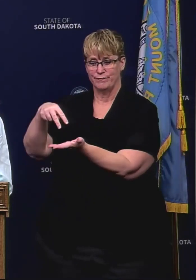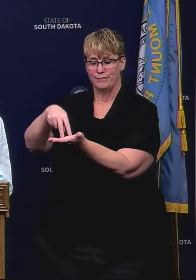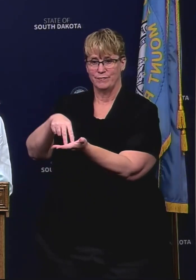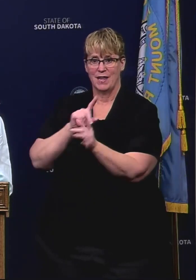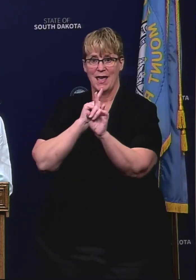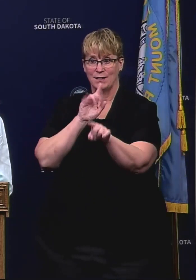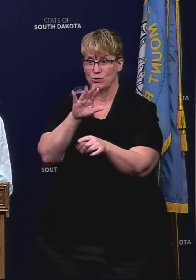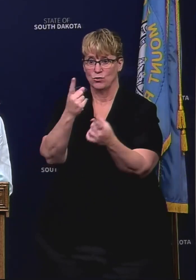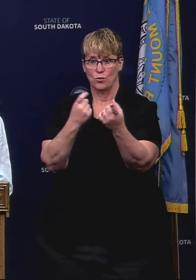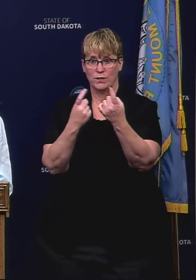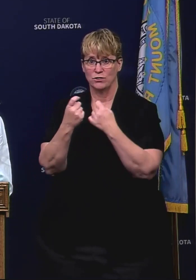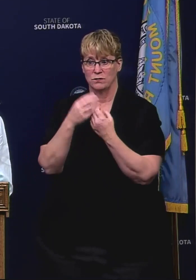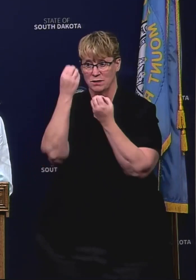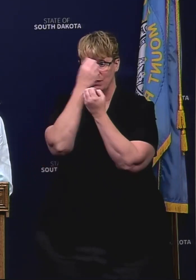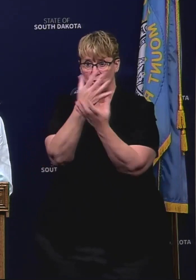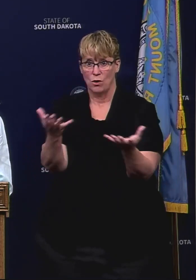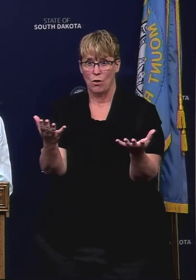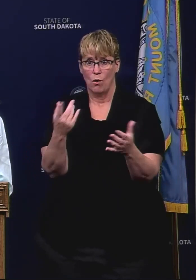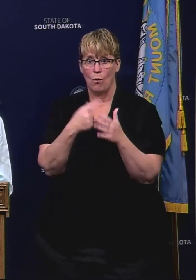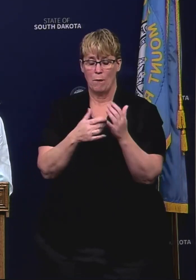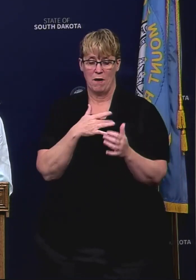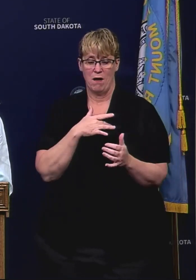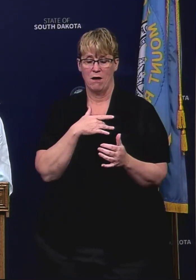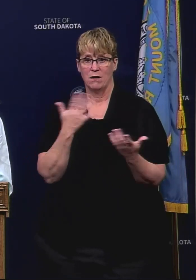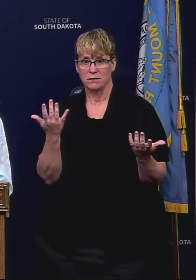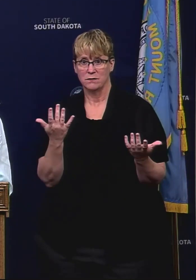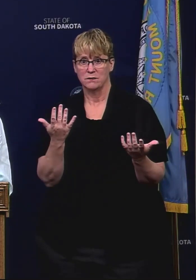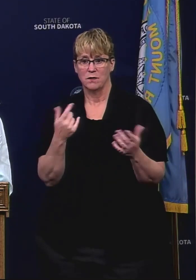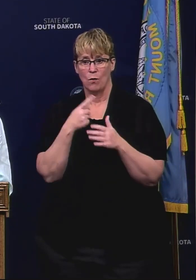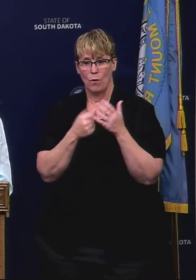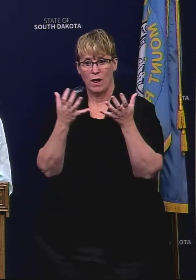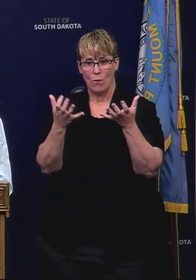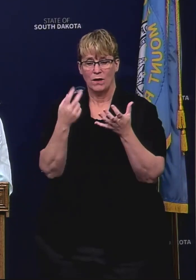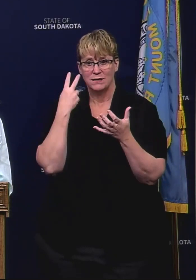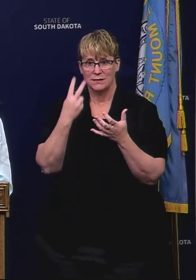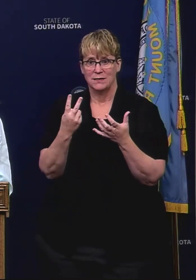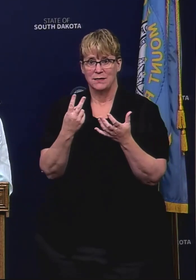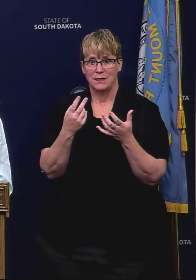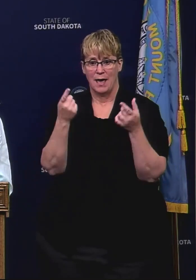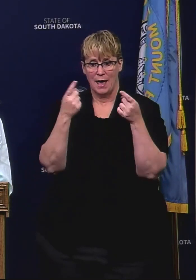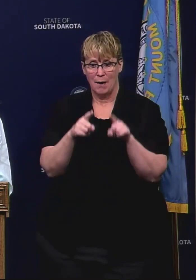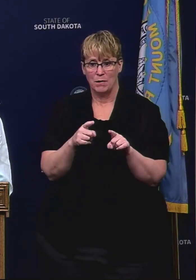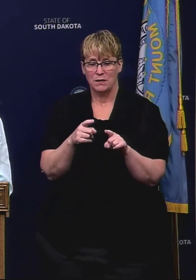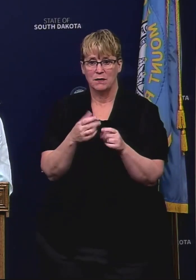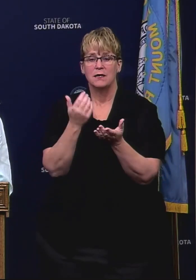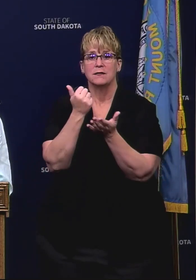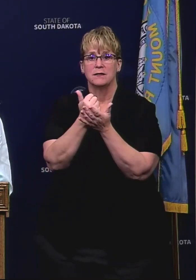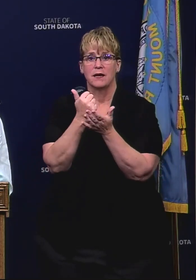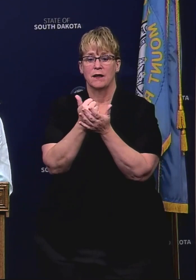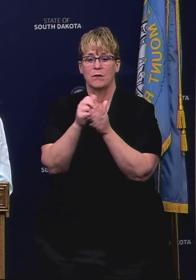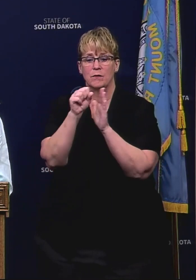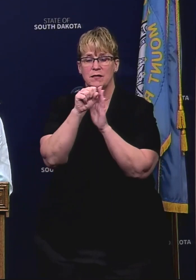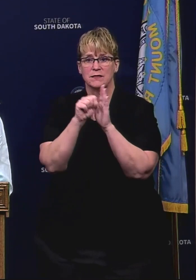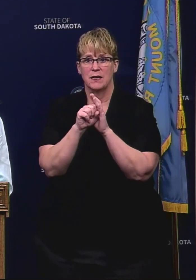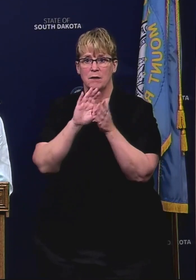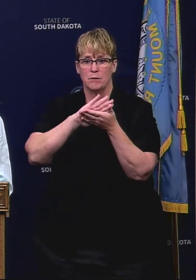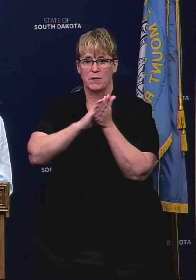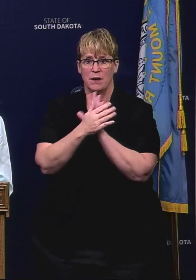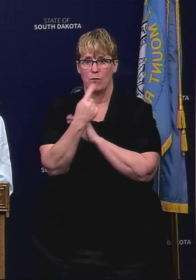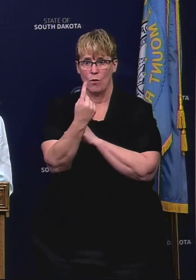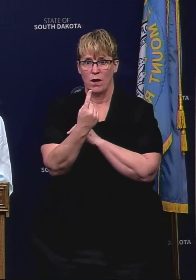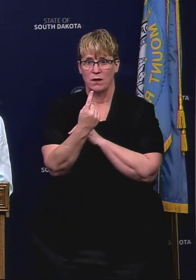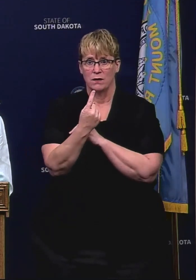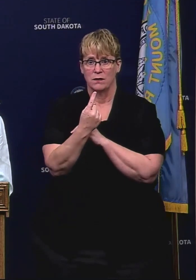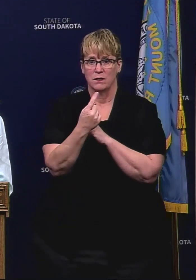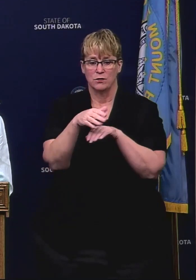answering questions is to let you know really what my heart is and what I want to see happen and that's to help the state unify and get through the spread of this